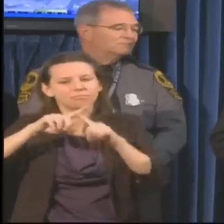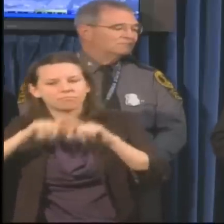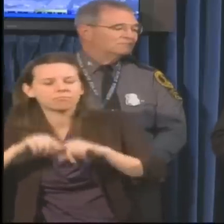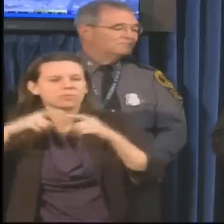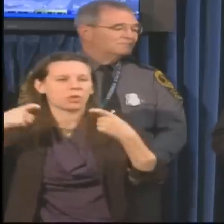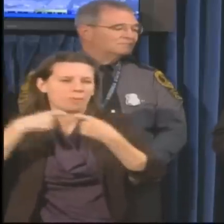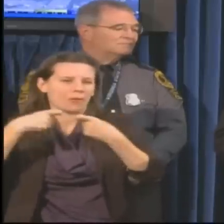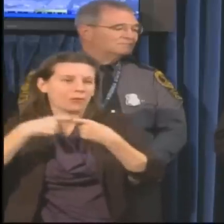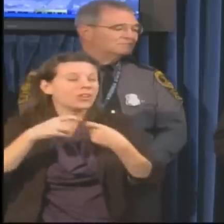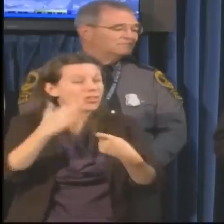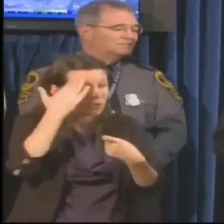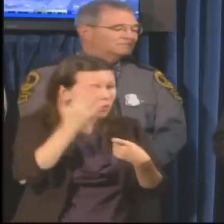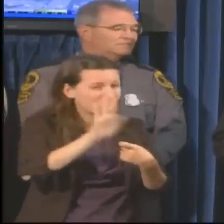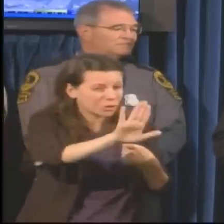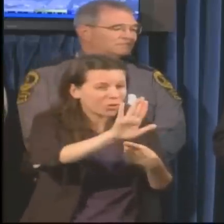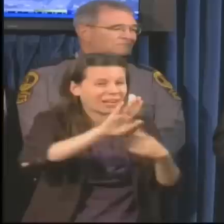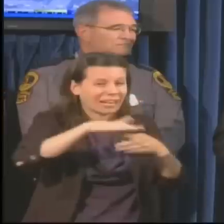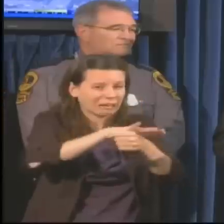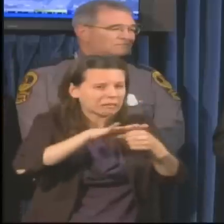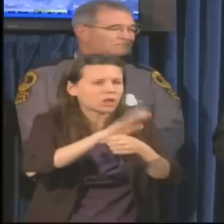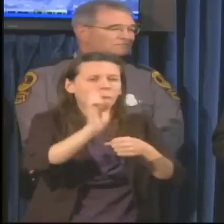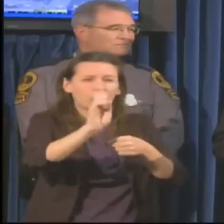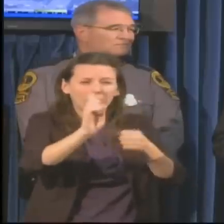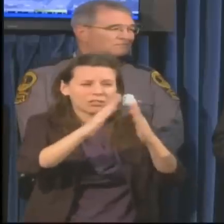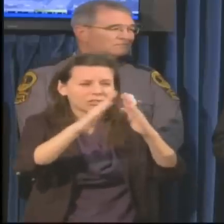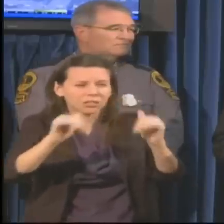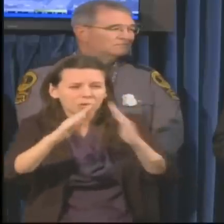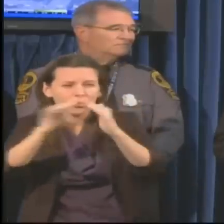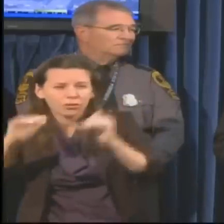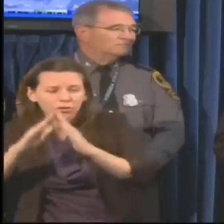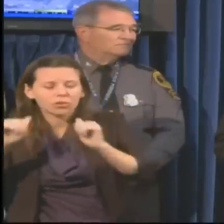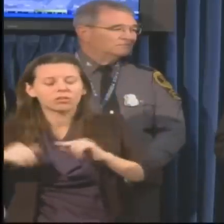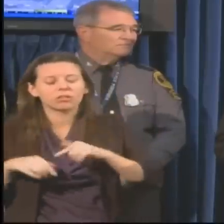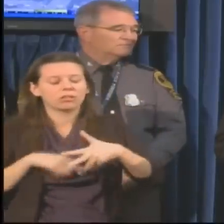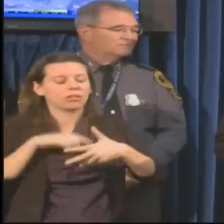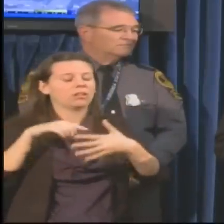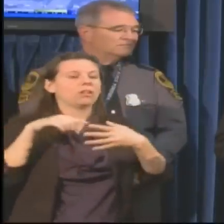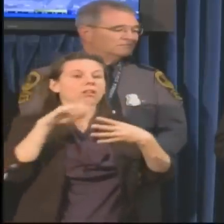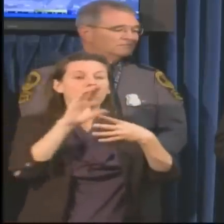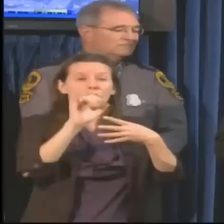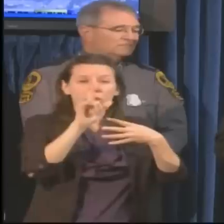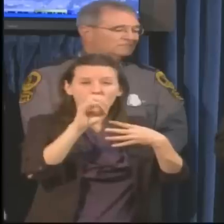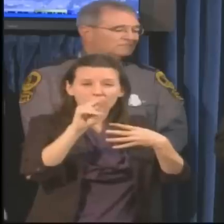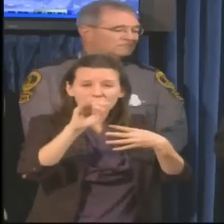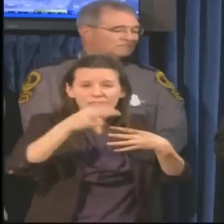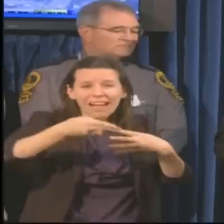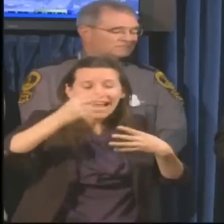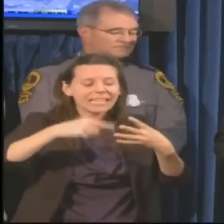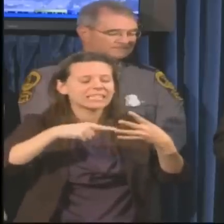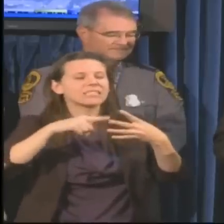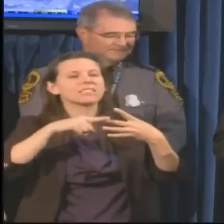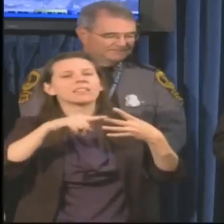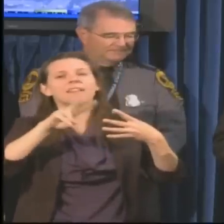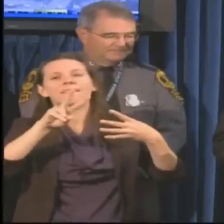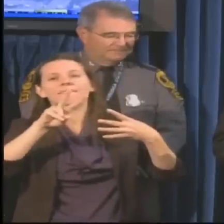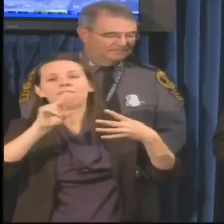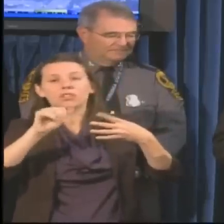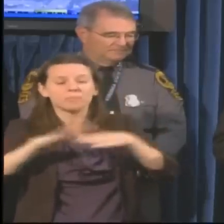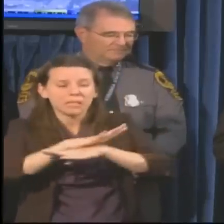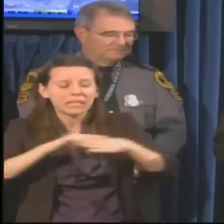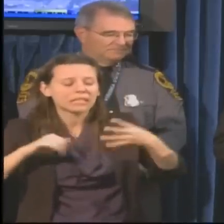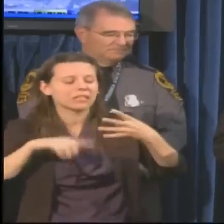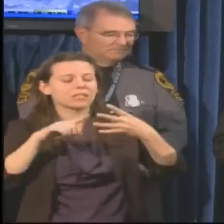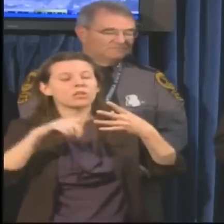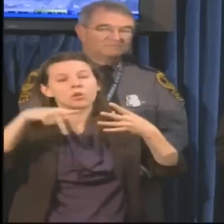available now in Chincoteague, Colonial Heights, Hampton, Lancaster, Matthews, Norfolk, Northumberland, Portsmouth,